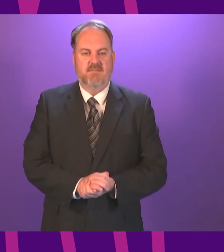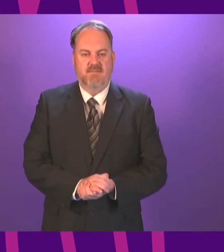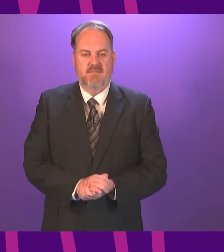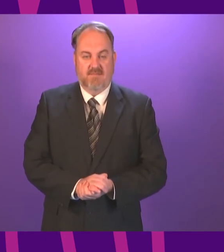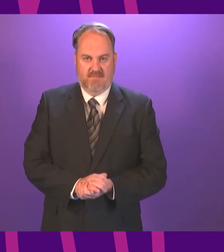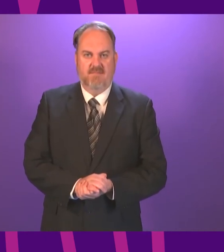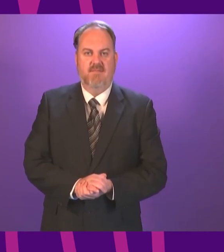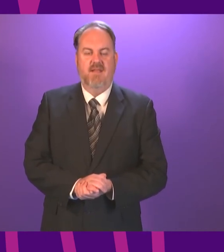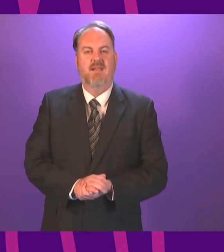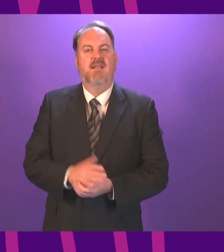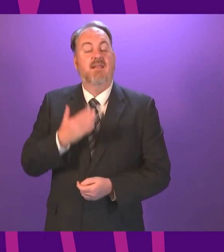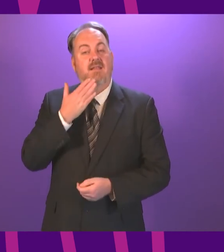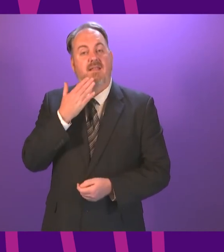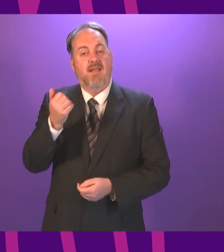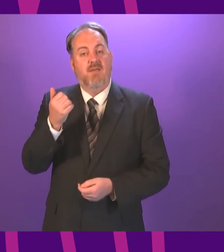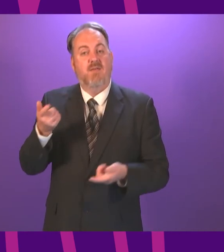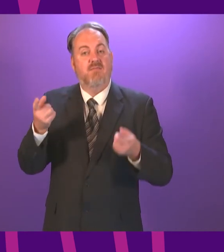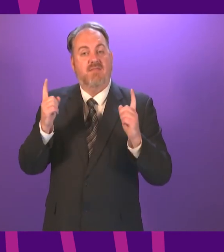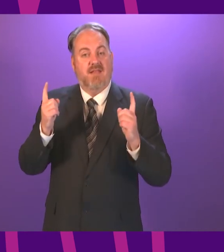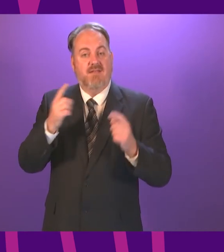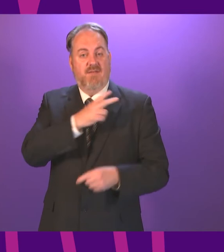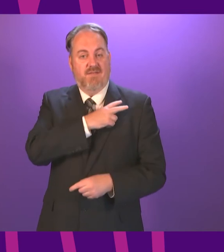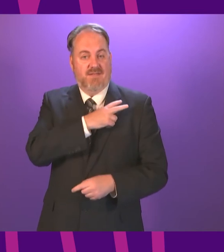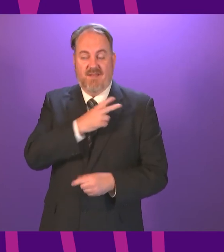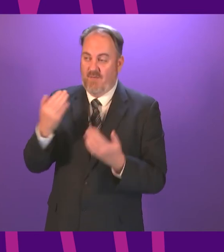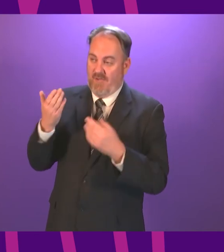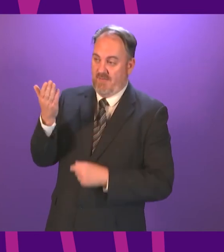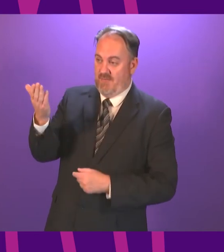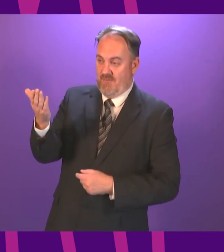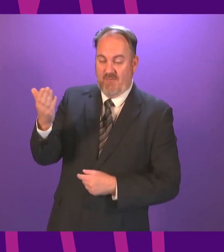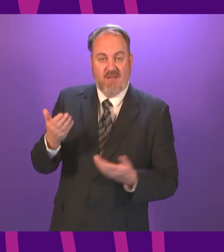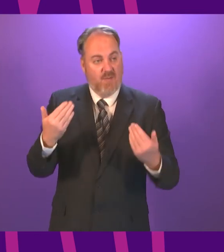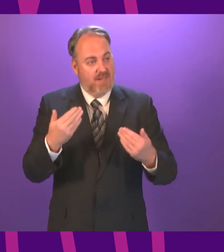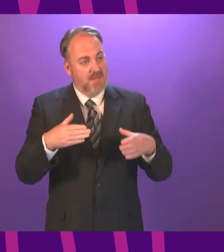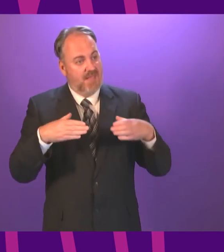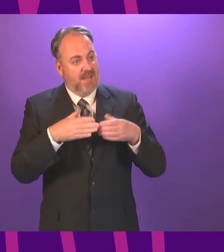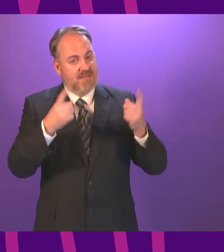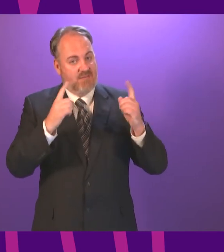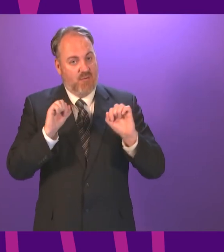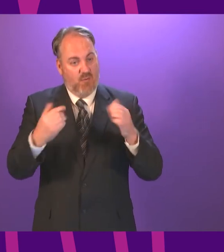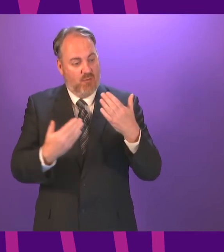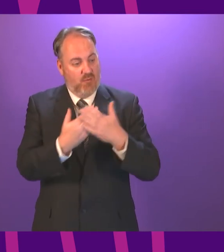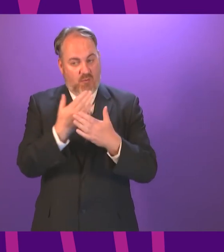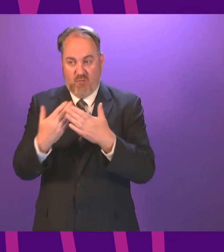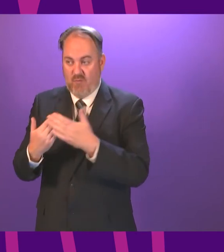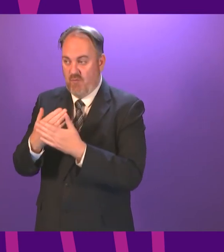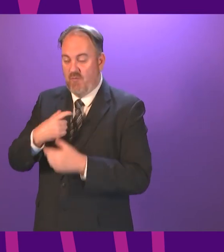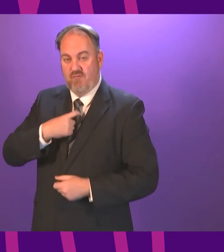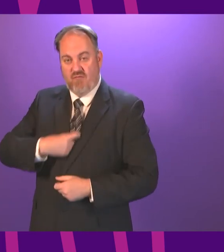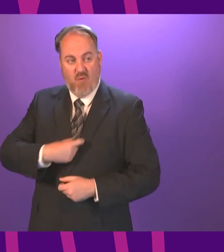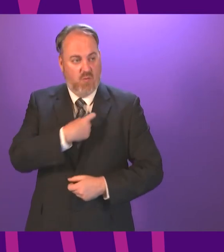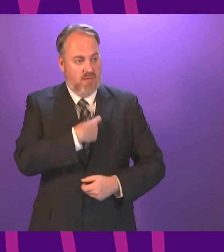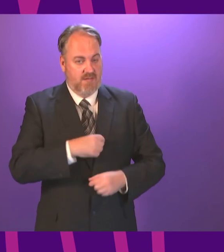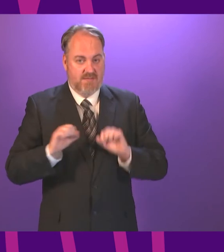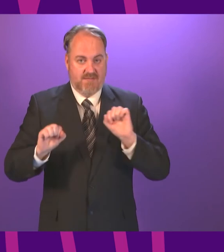Thank you, Presiding Officer. Can I also add my welcome to you and the Cabinet Secretaries in your new roles? How are there still